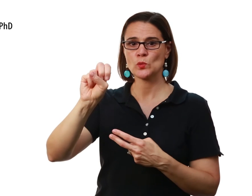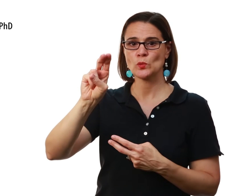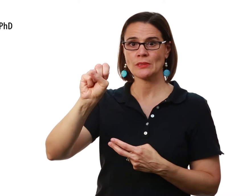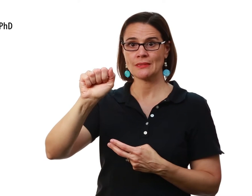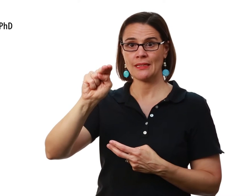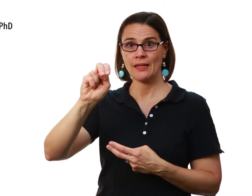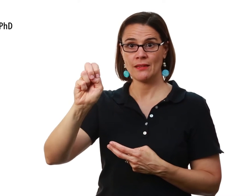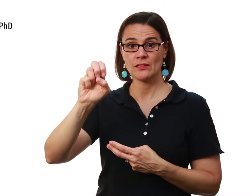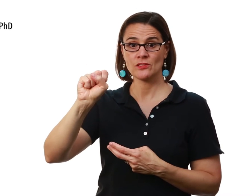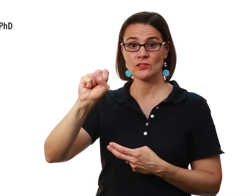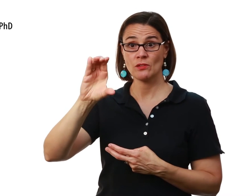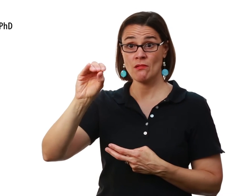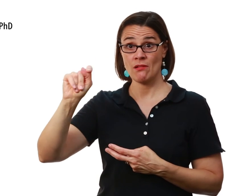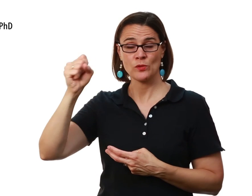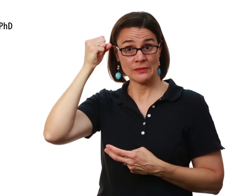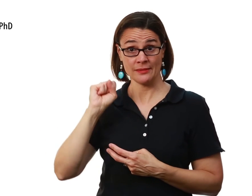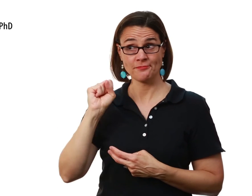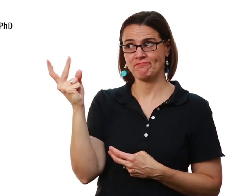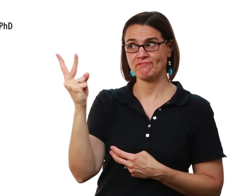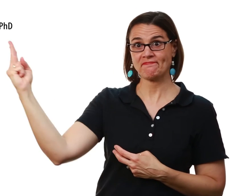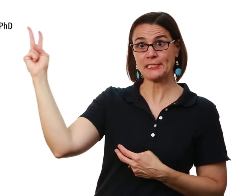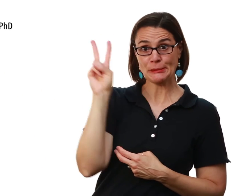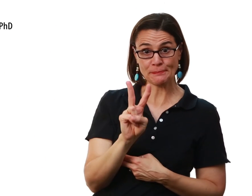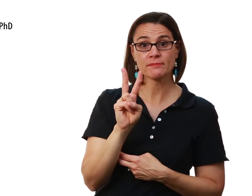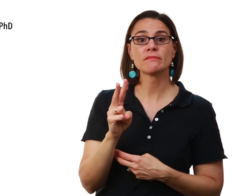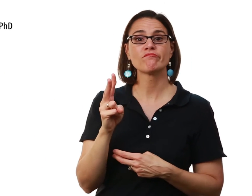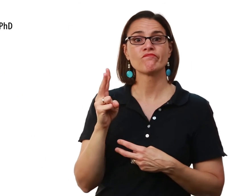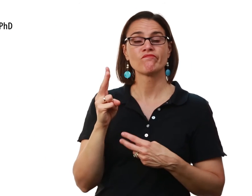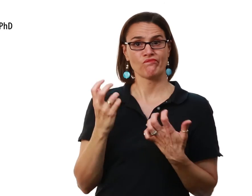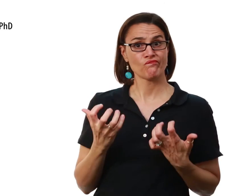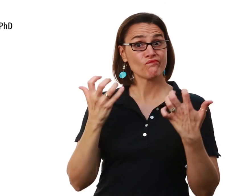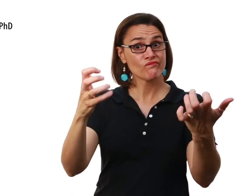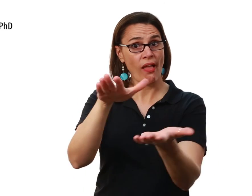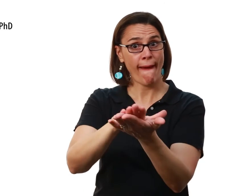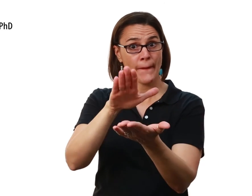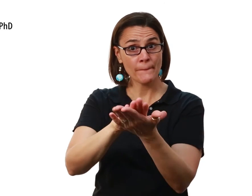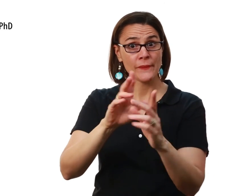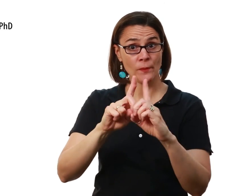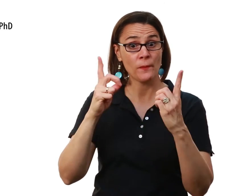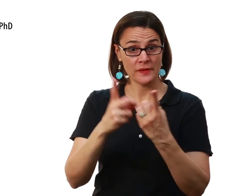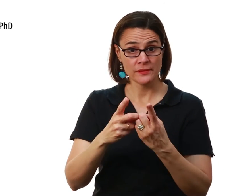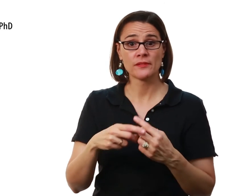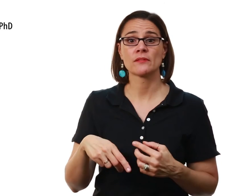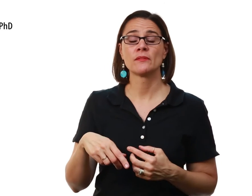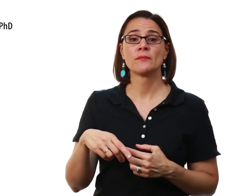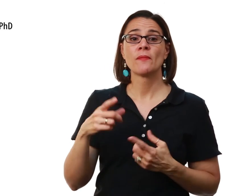Scott They came to FSDB to present to the academic department